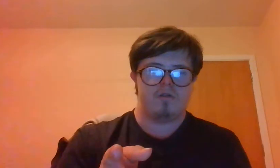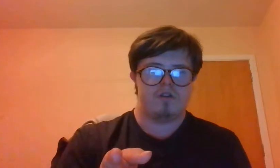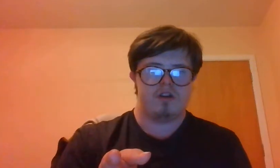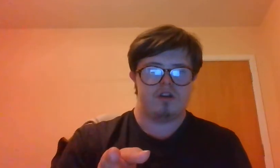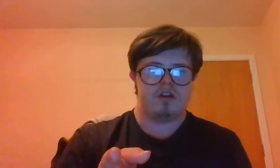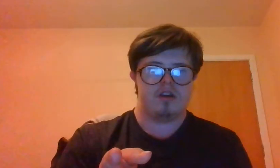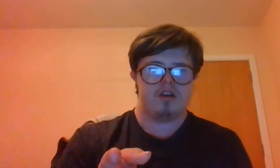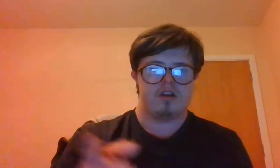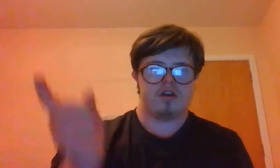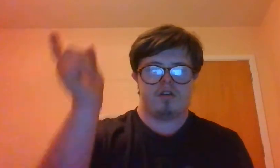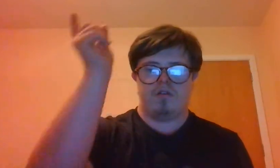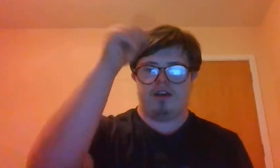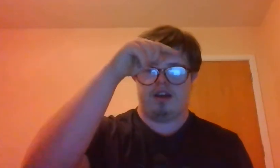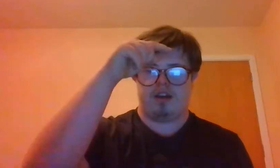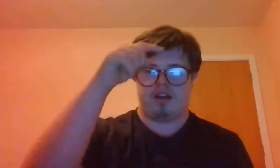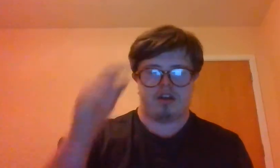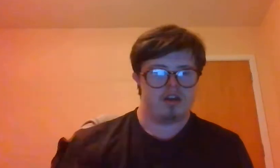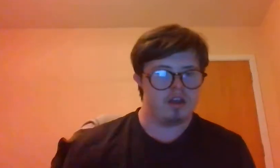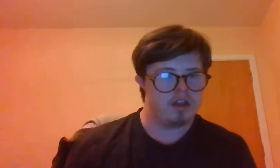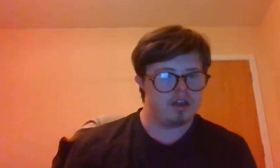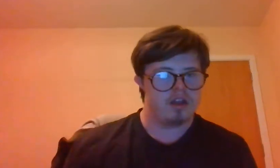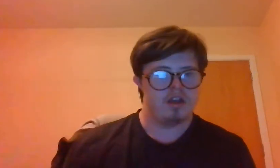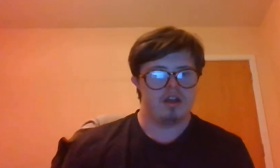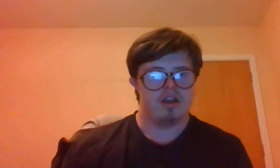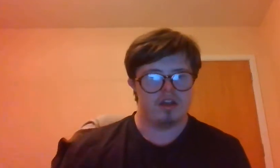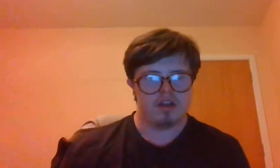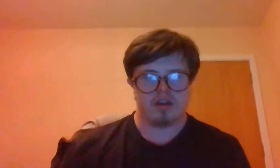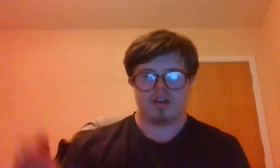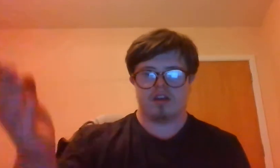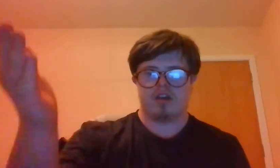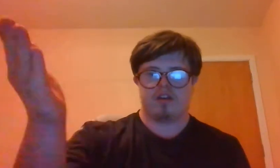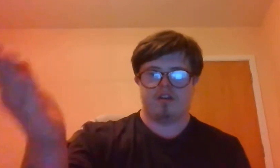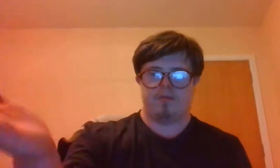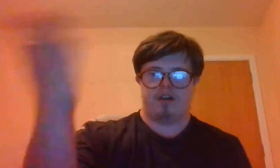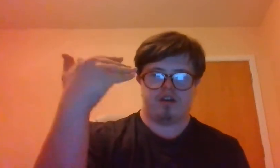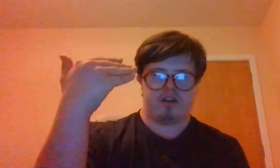tonight. Come on.